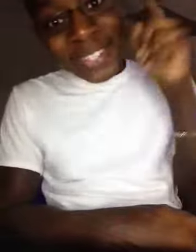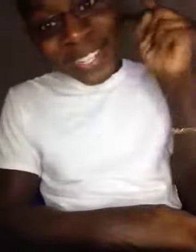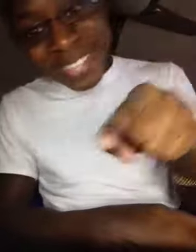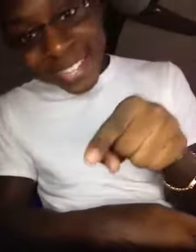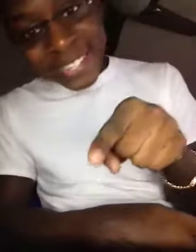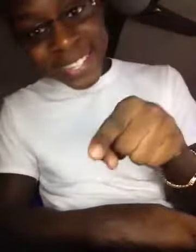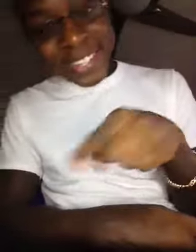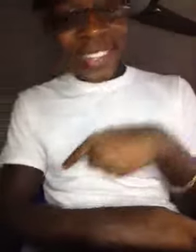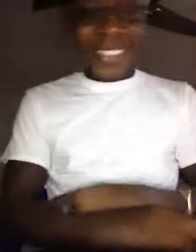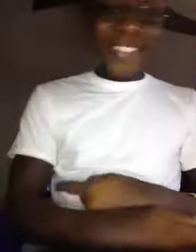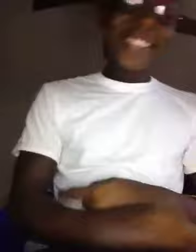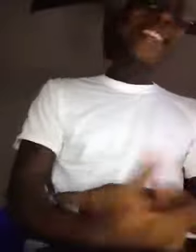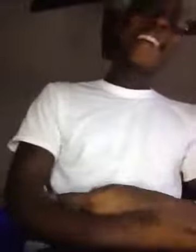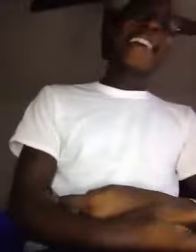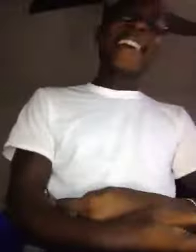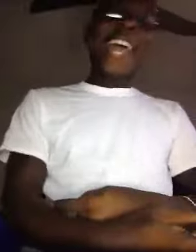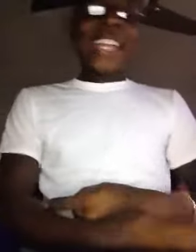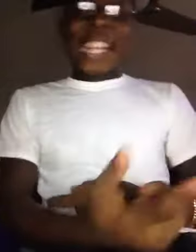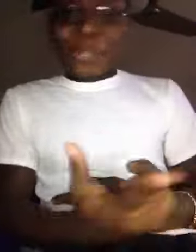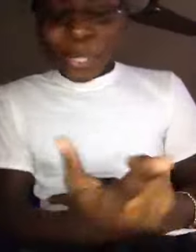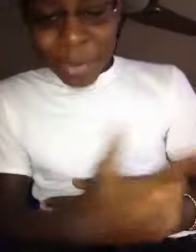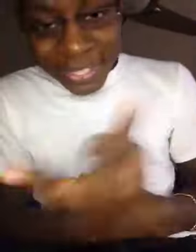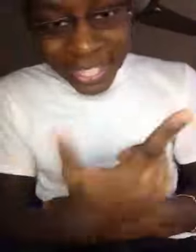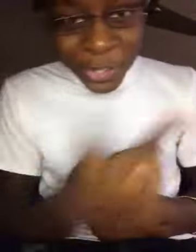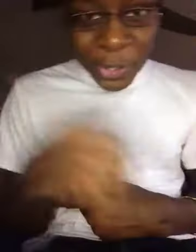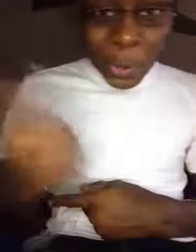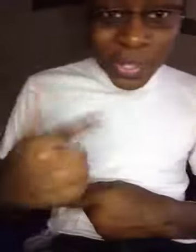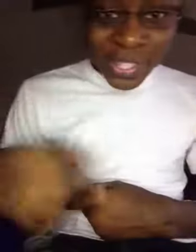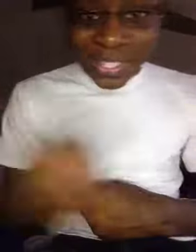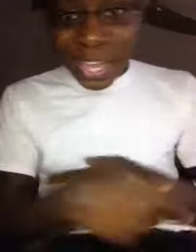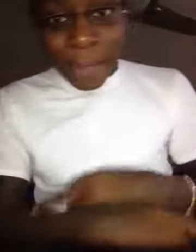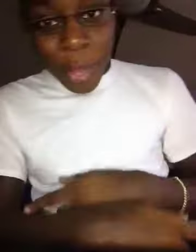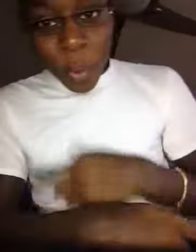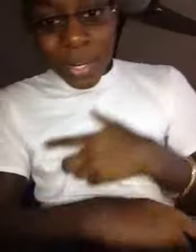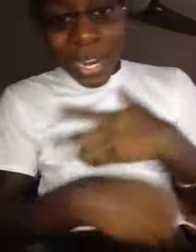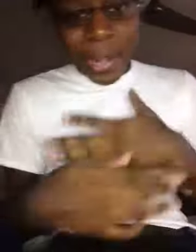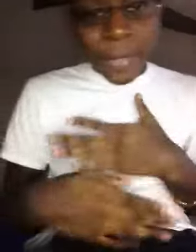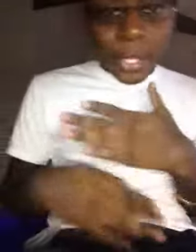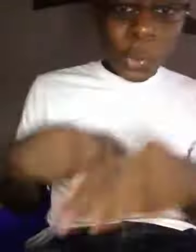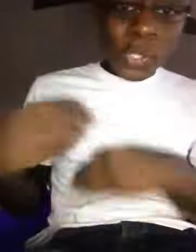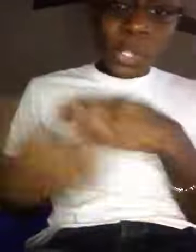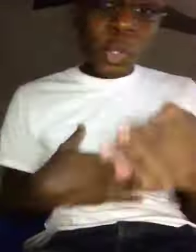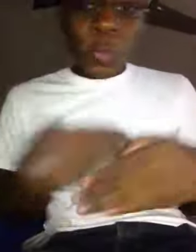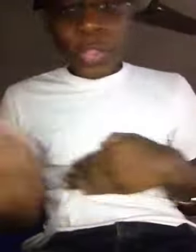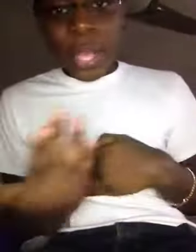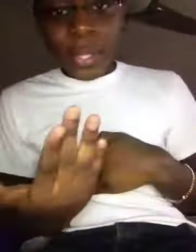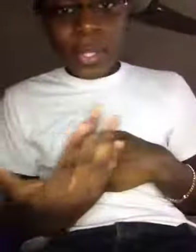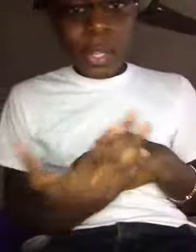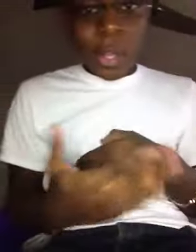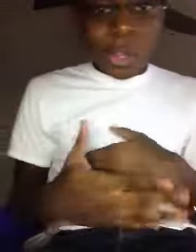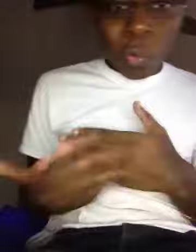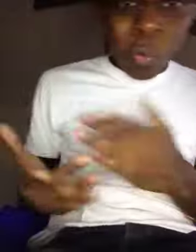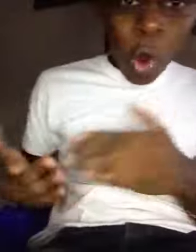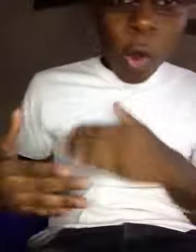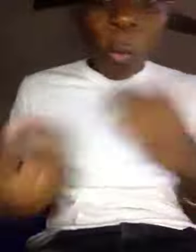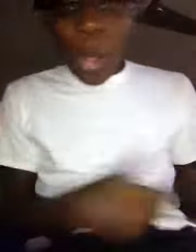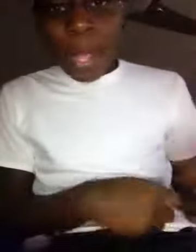detention, that's what my teachers used to say, when I used to do things the wrong way,